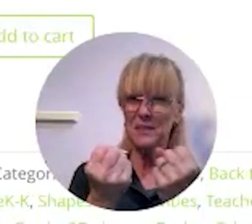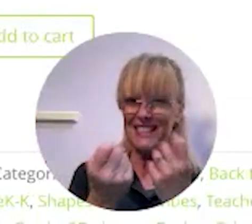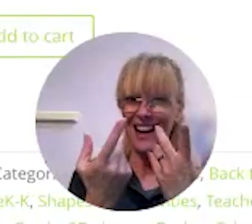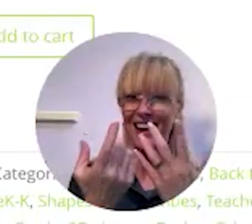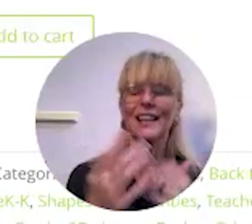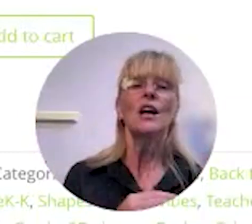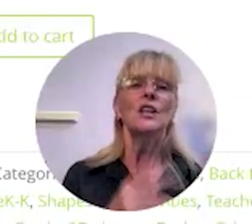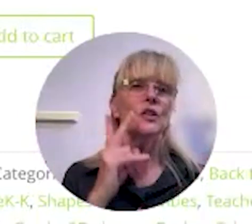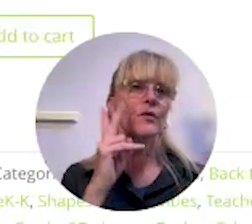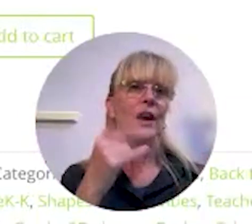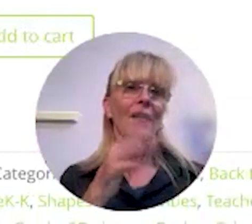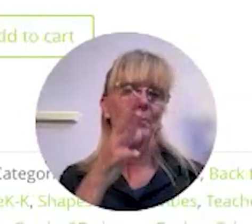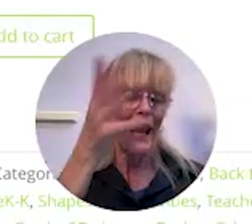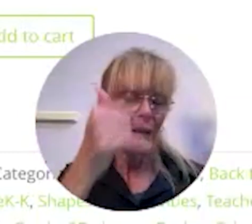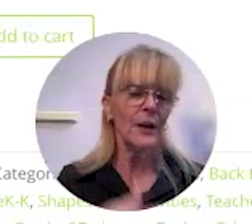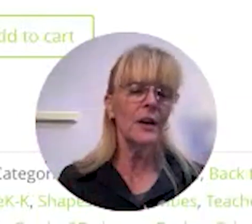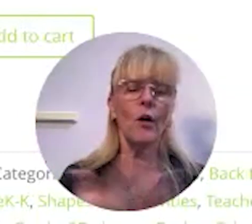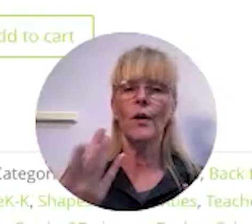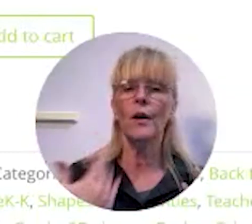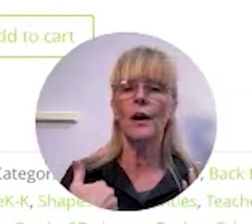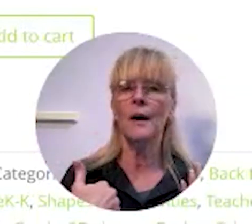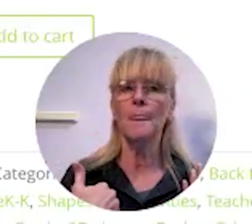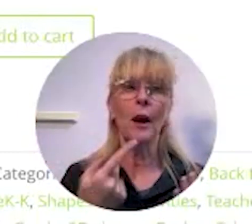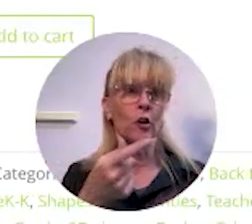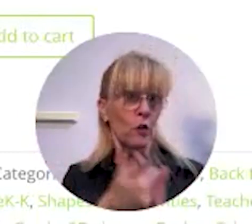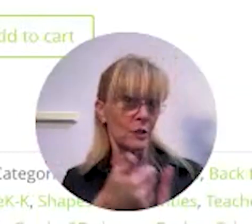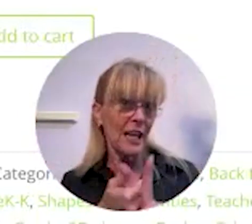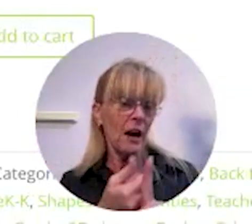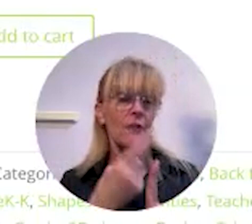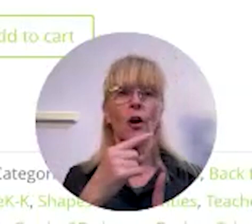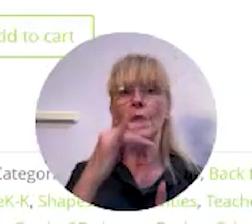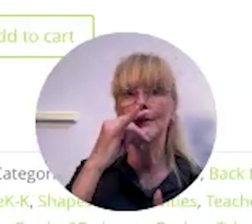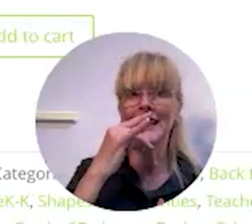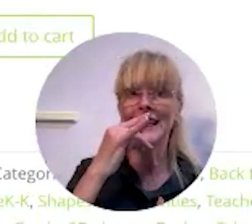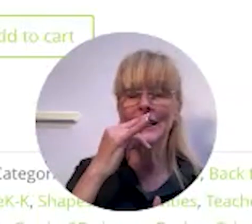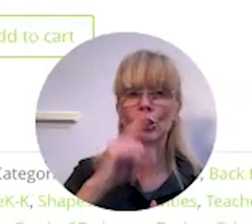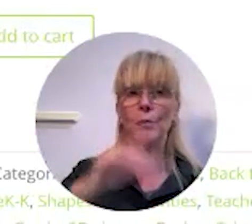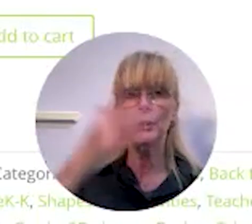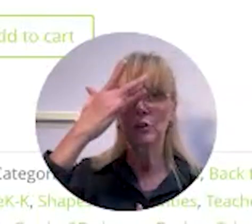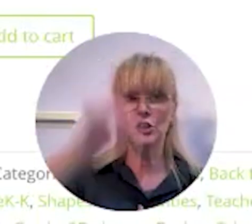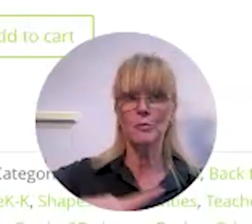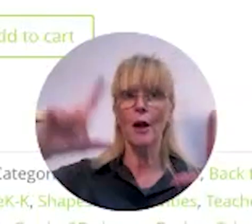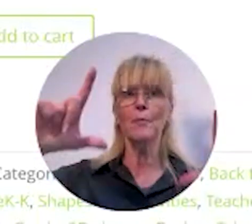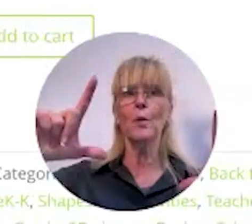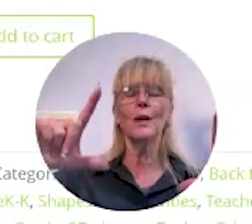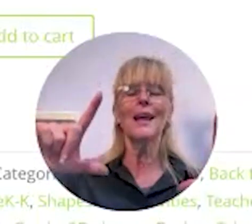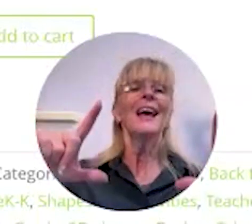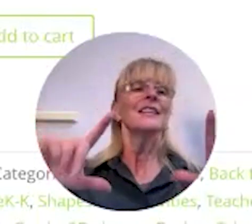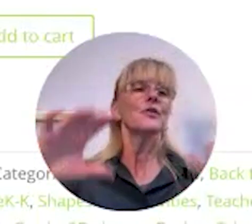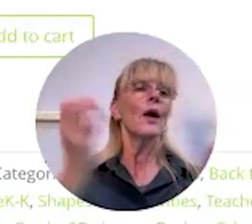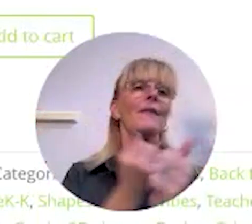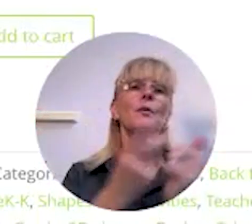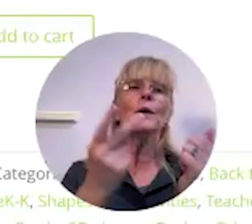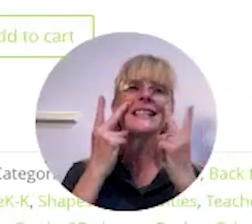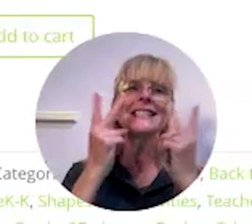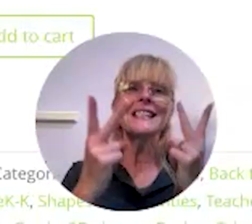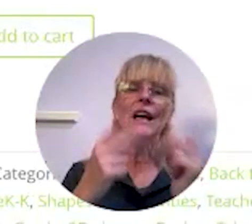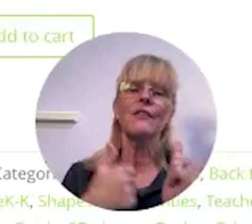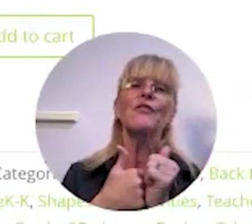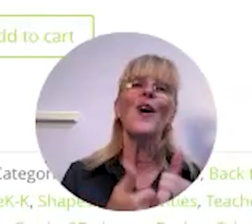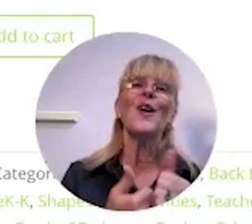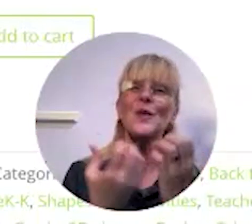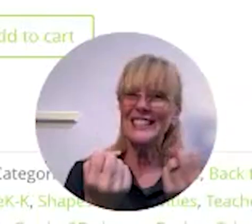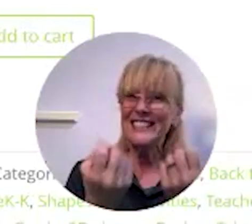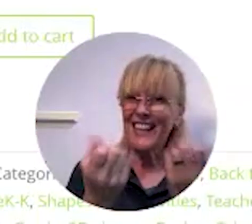can see them sign so if you have a parent or um yourself or even the kids you can put on your smart board so everyone can